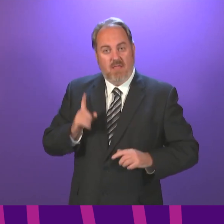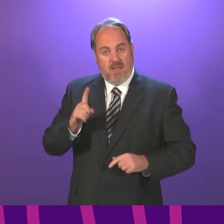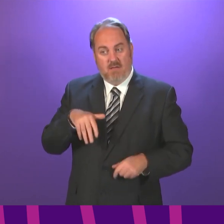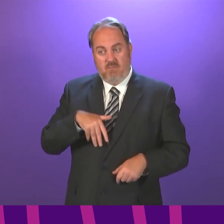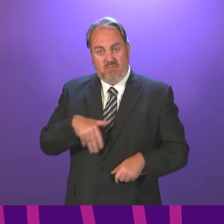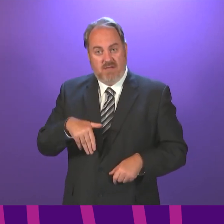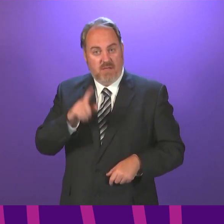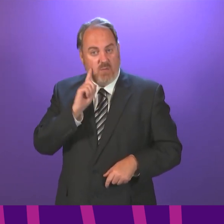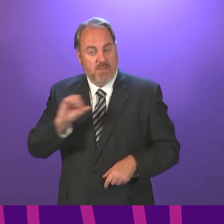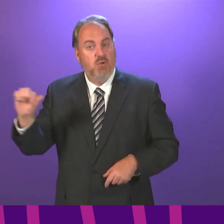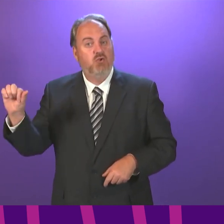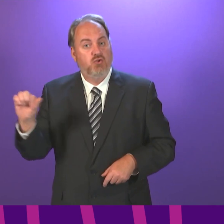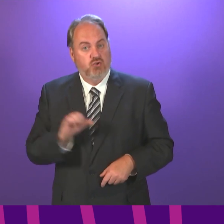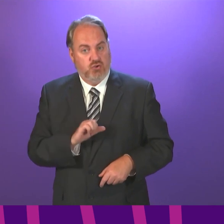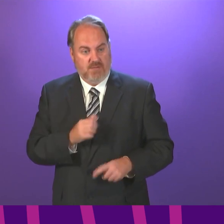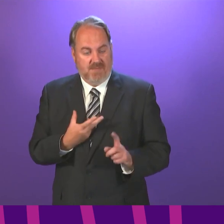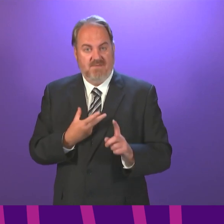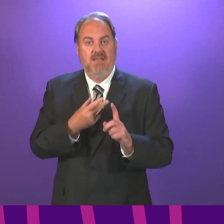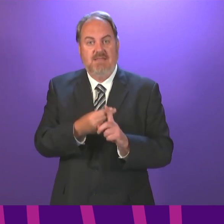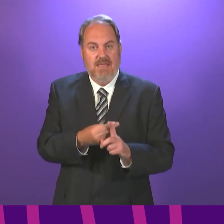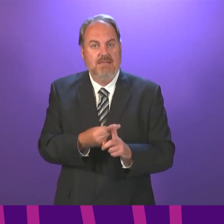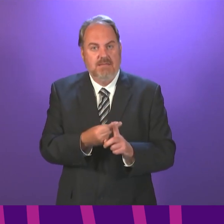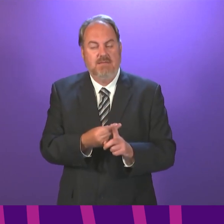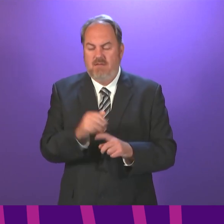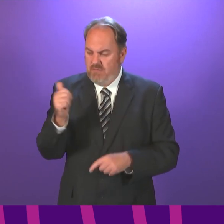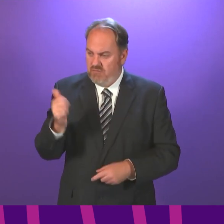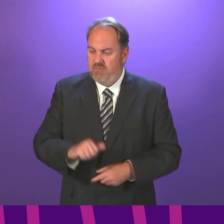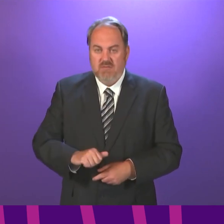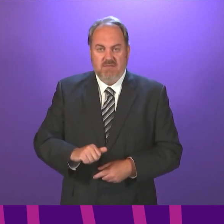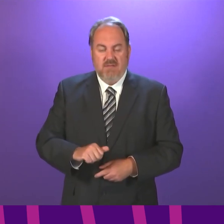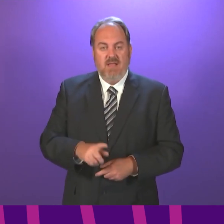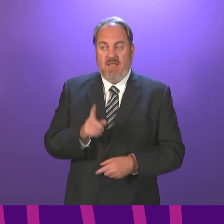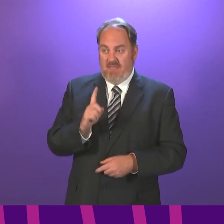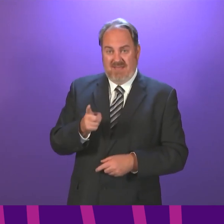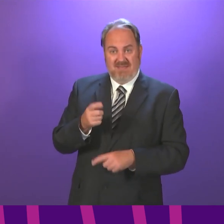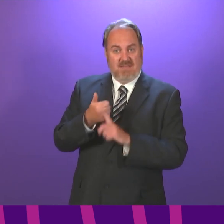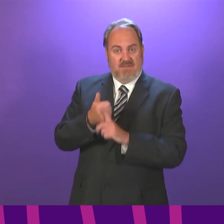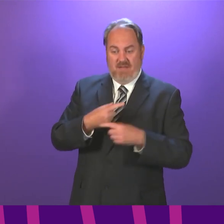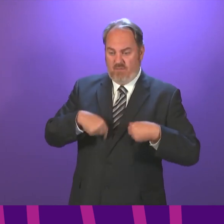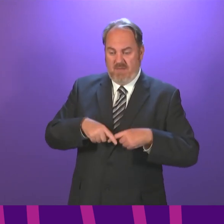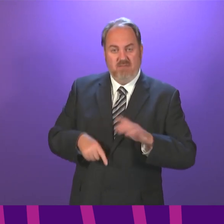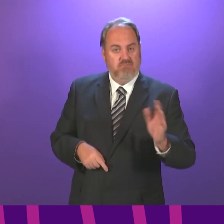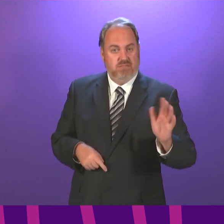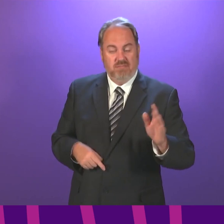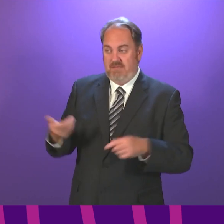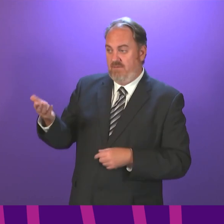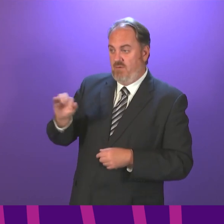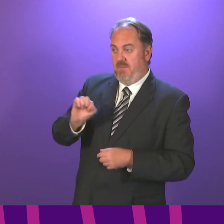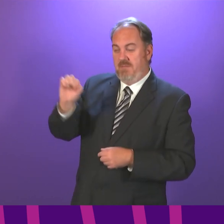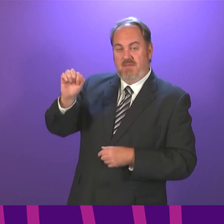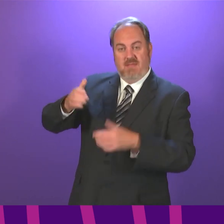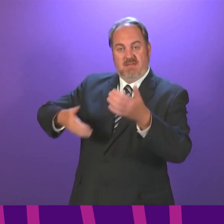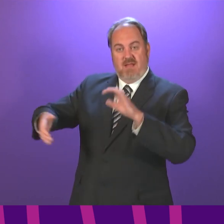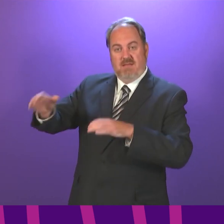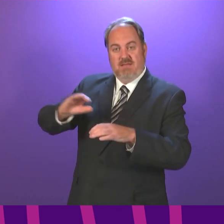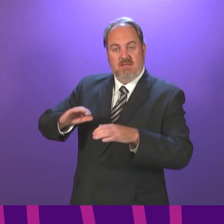women get the vaccine as soon as they are asked to do so. And it is important to stress that this is advice supported by the Royal College